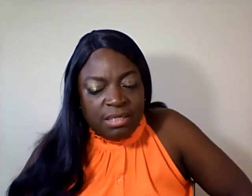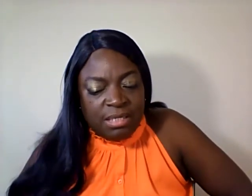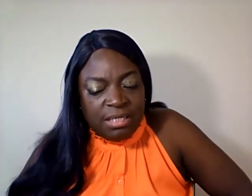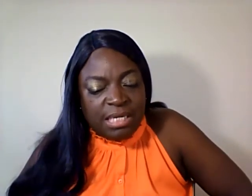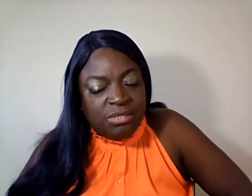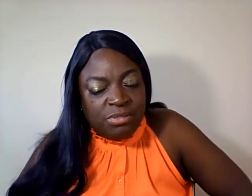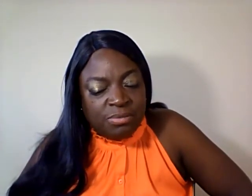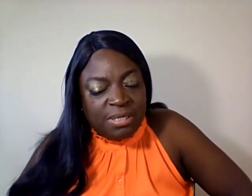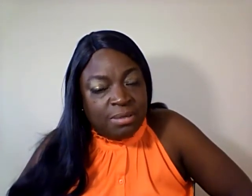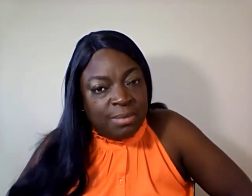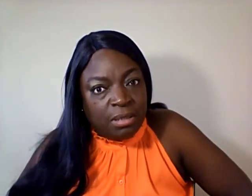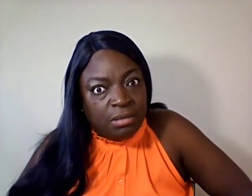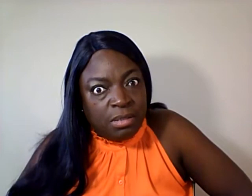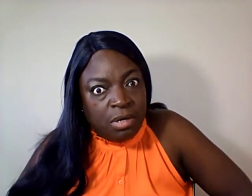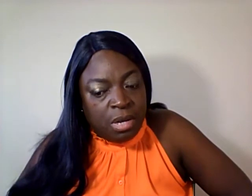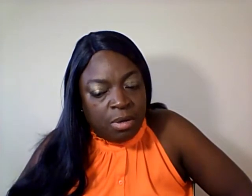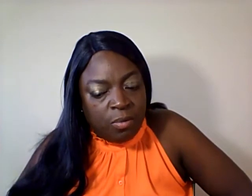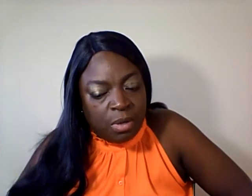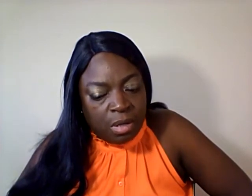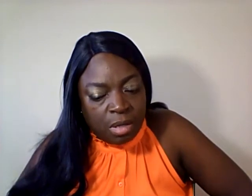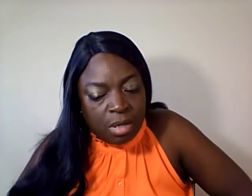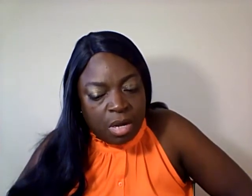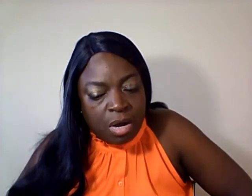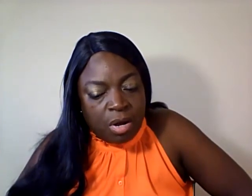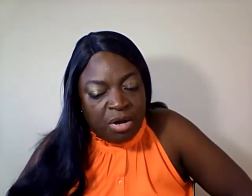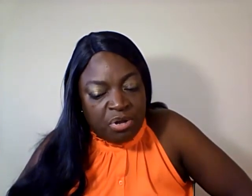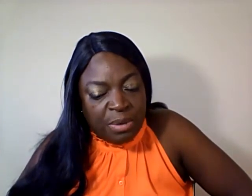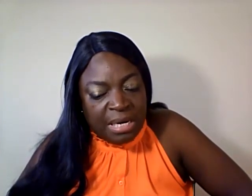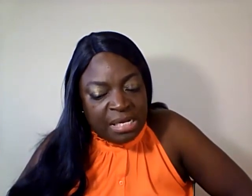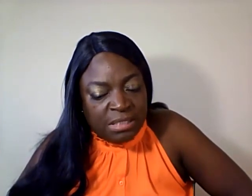Can you swim? No. Are you religious?